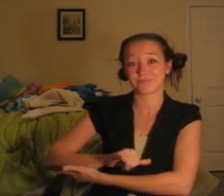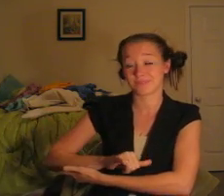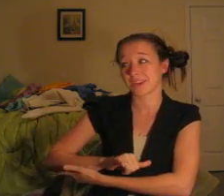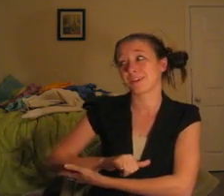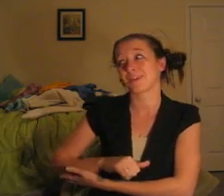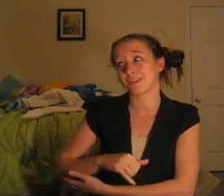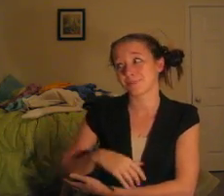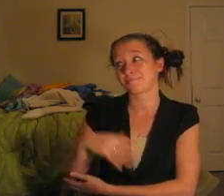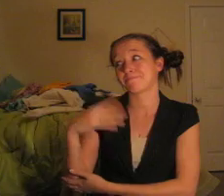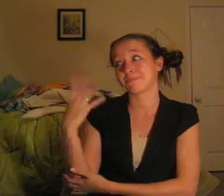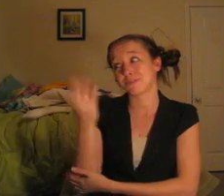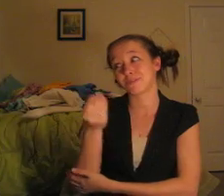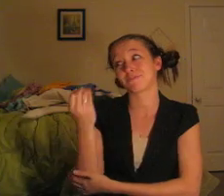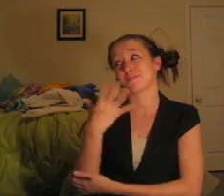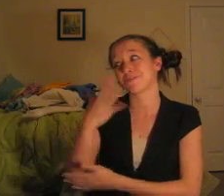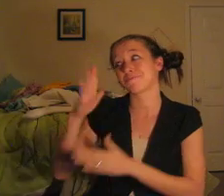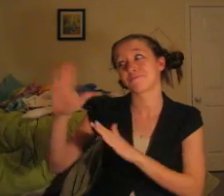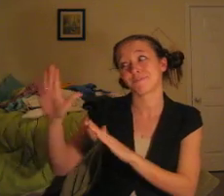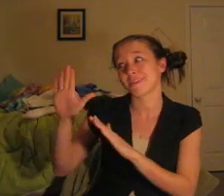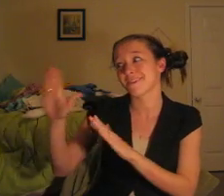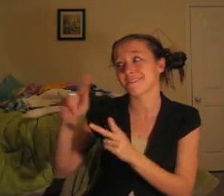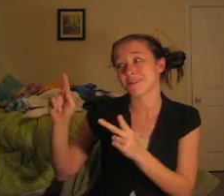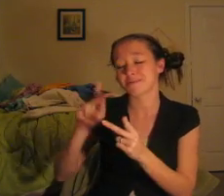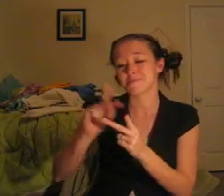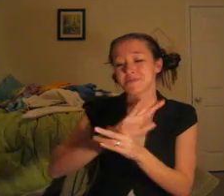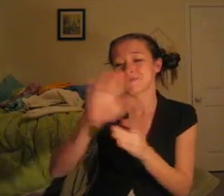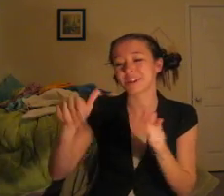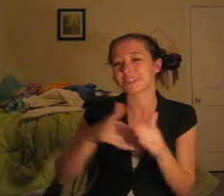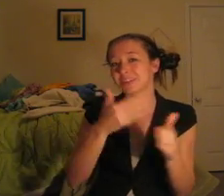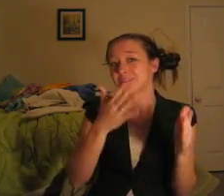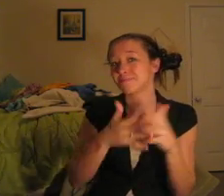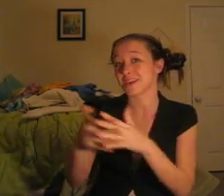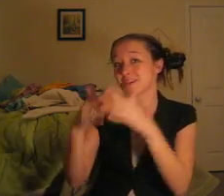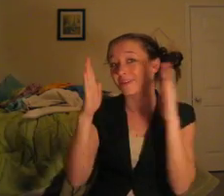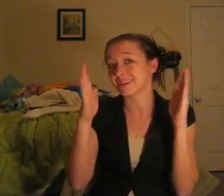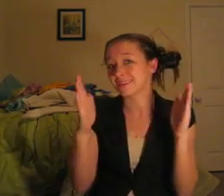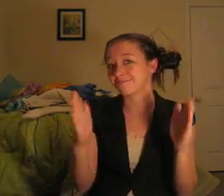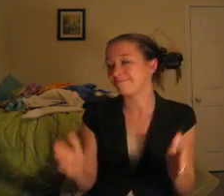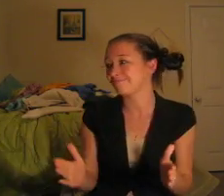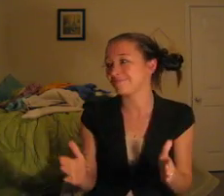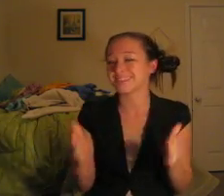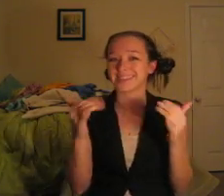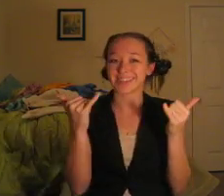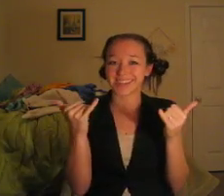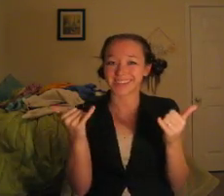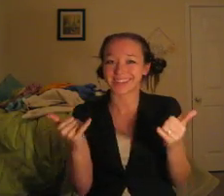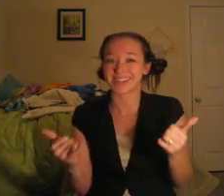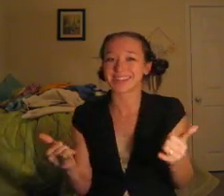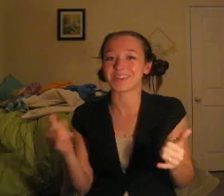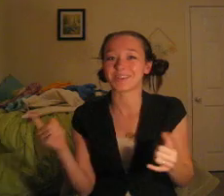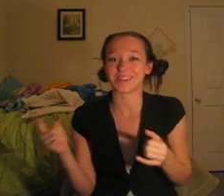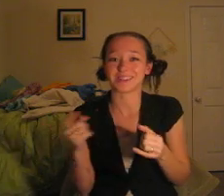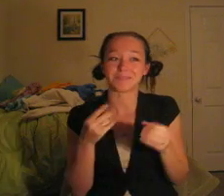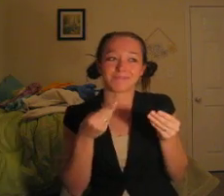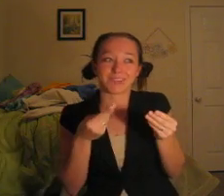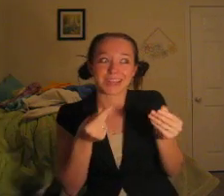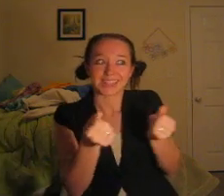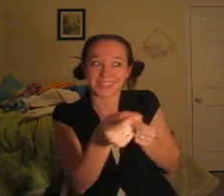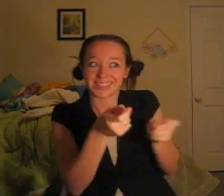Oh, beautiful, wonderful, perfect all-American Now he's wrapped around